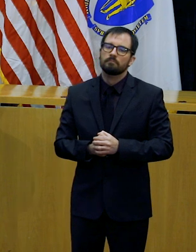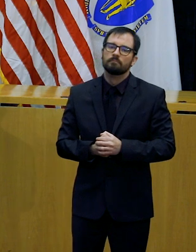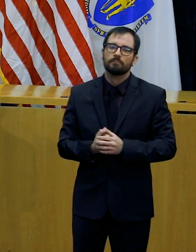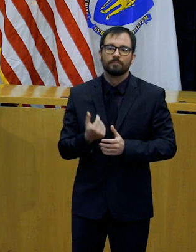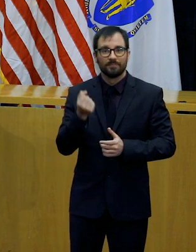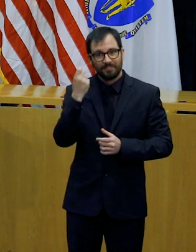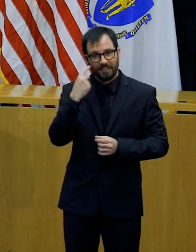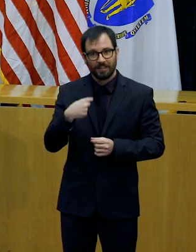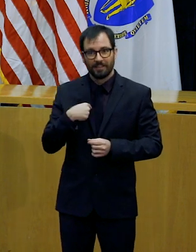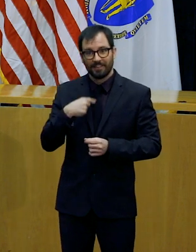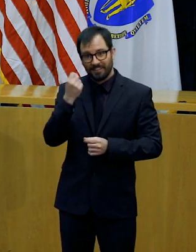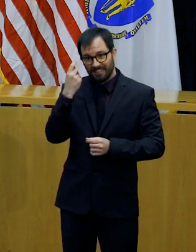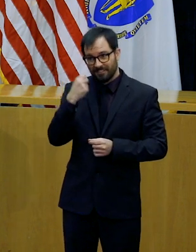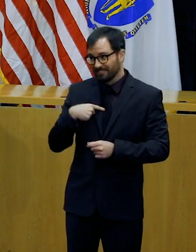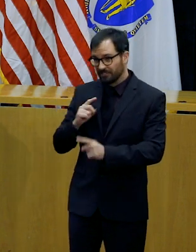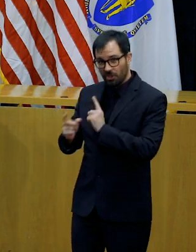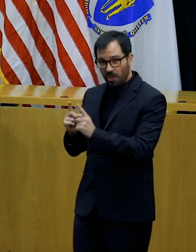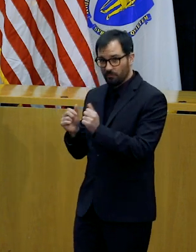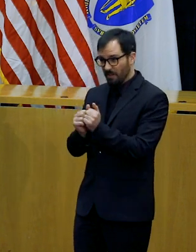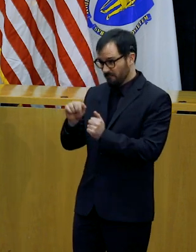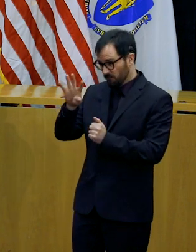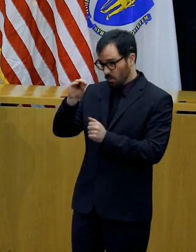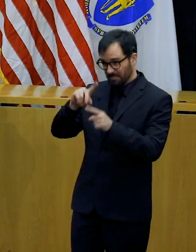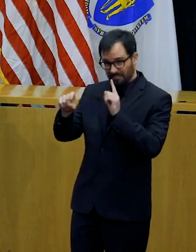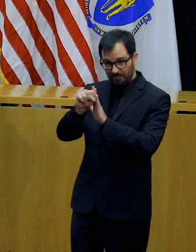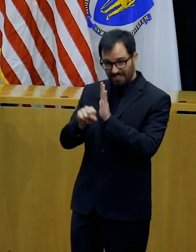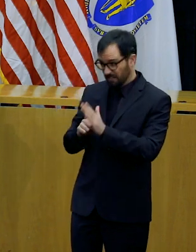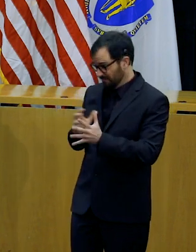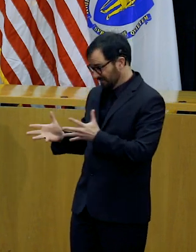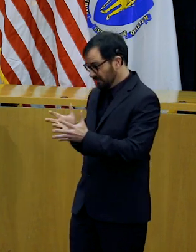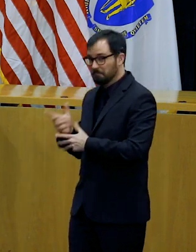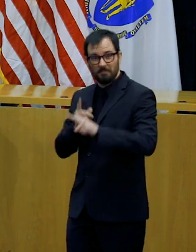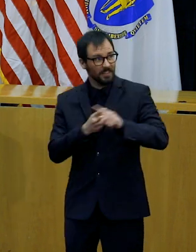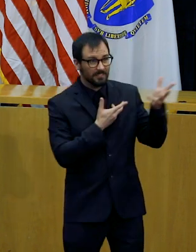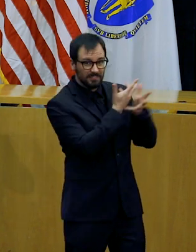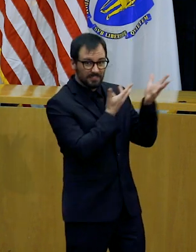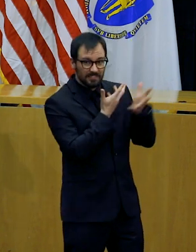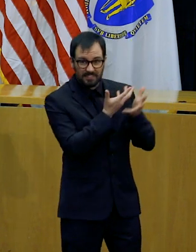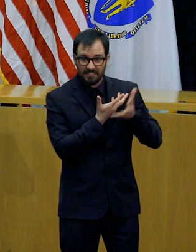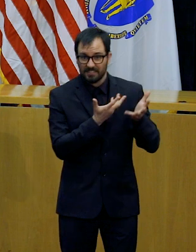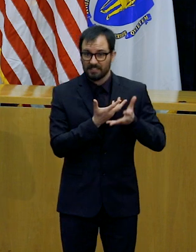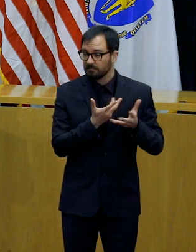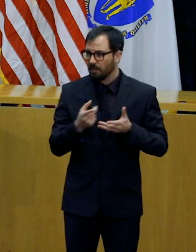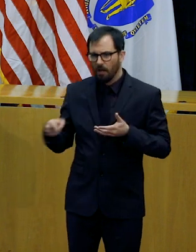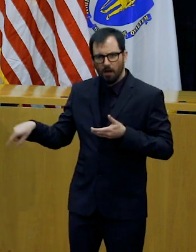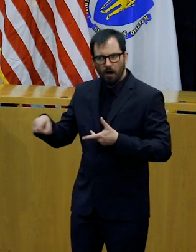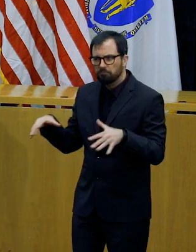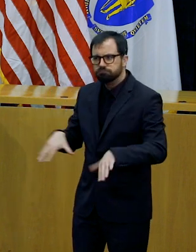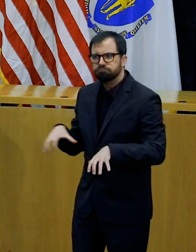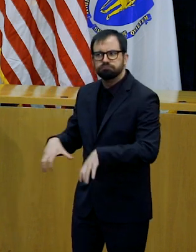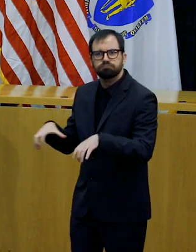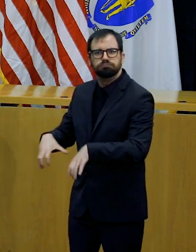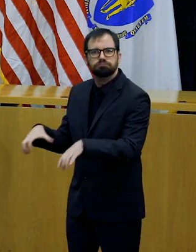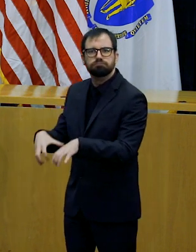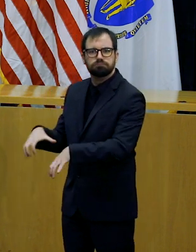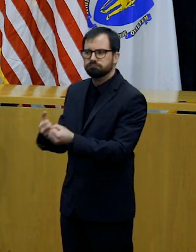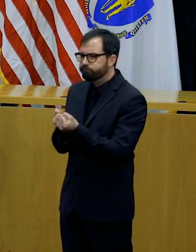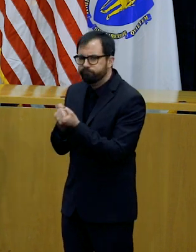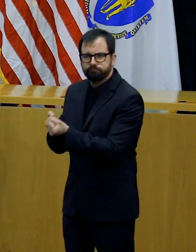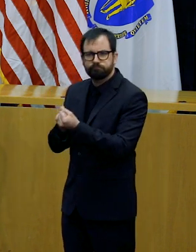and they are all stepping up for their states and doing everything they possibly can to help their people stay safe